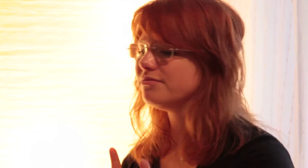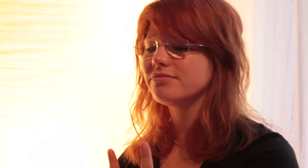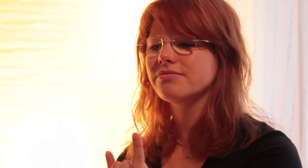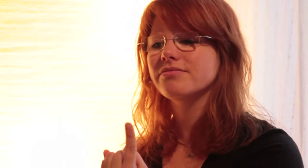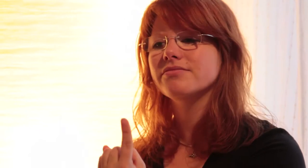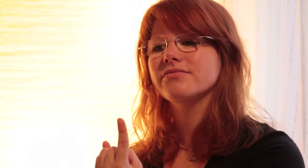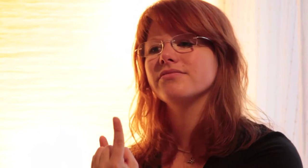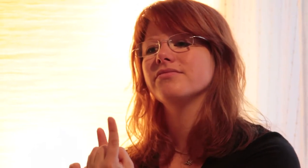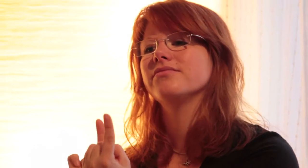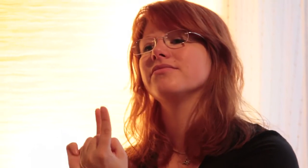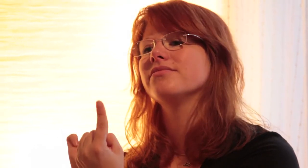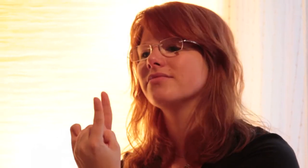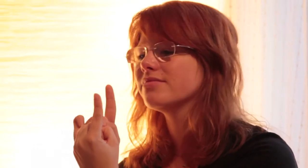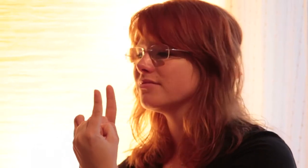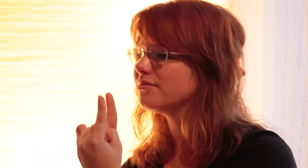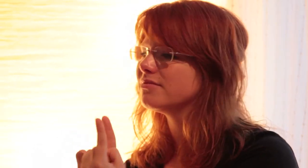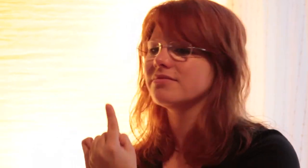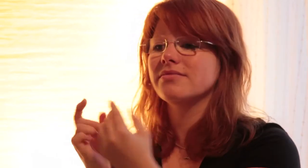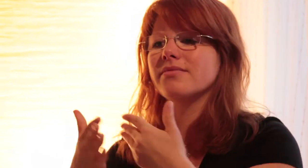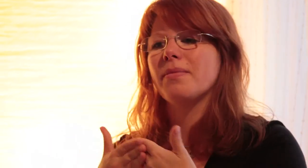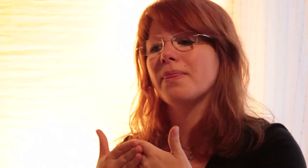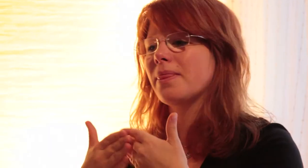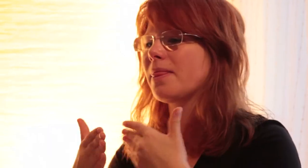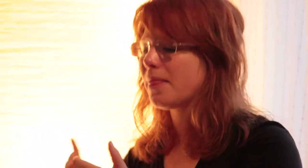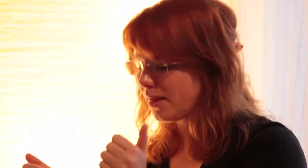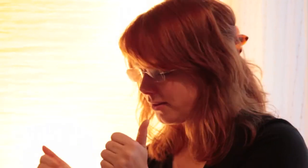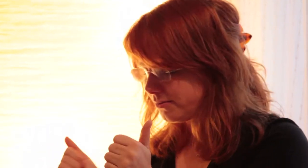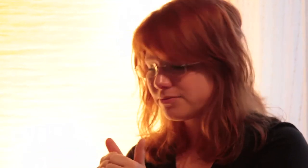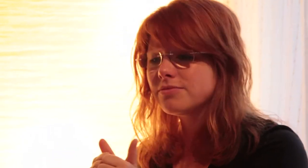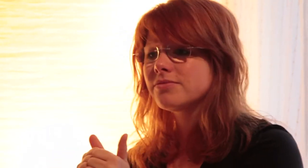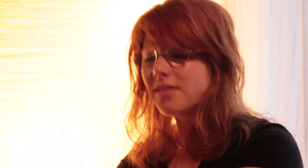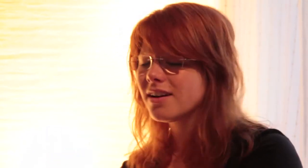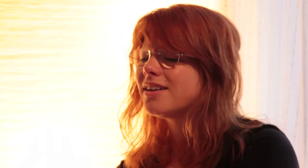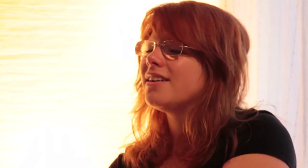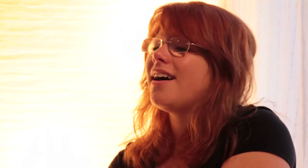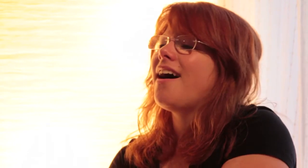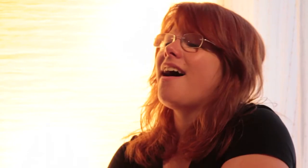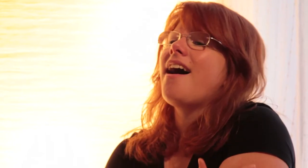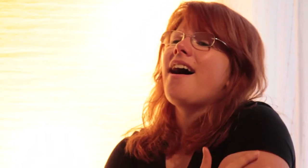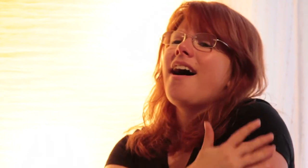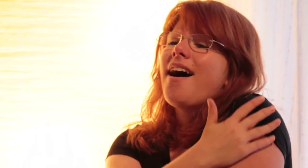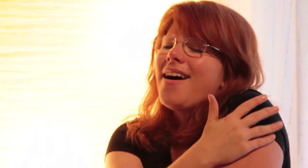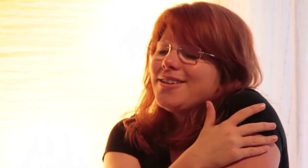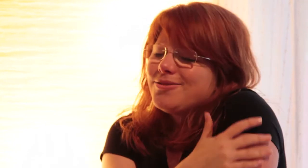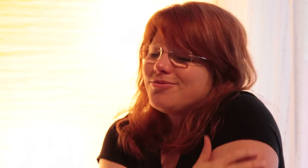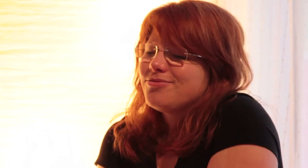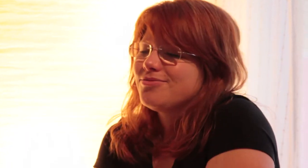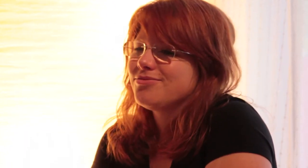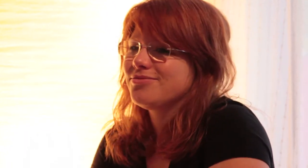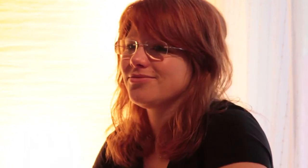and I don't care, can't deal with you, and I'll be moved by your